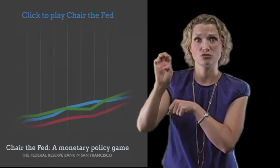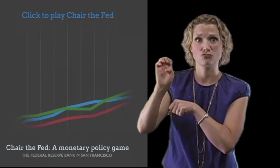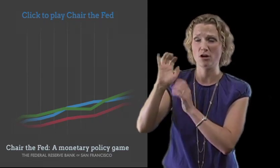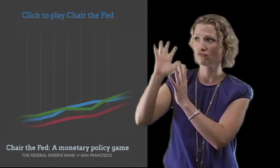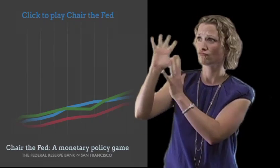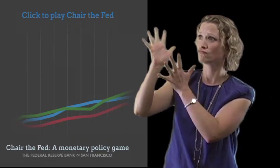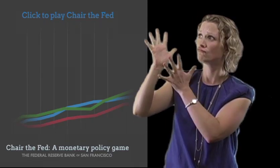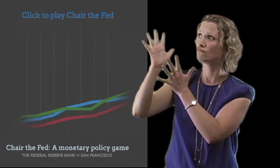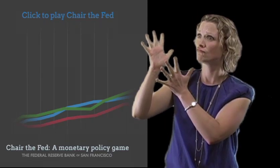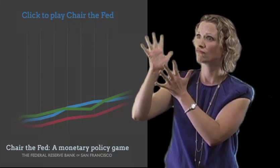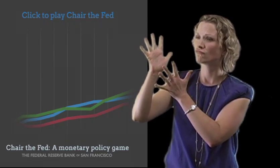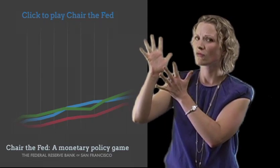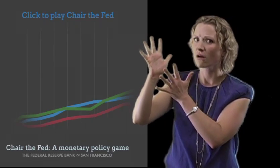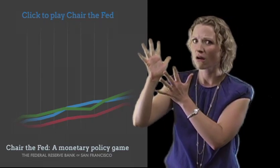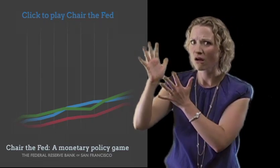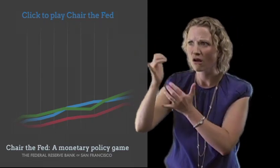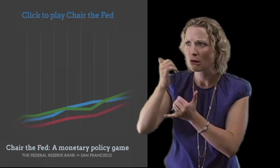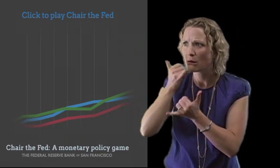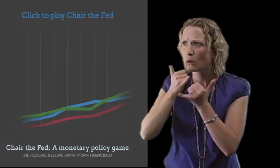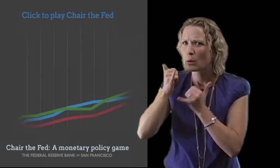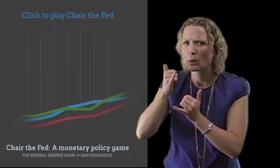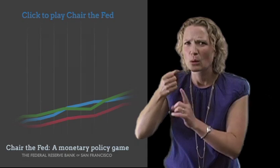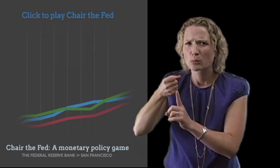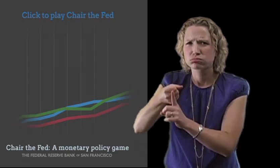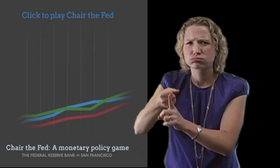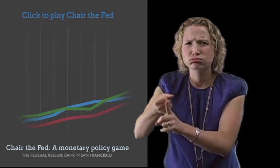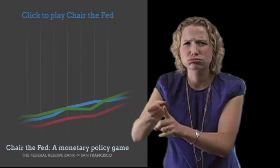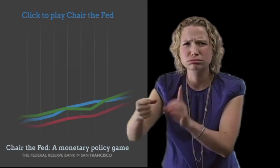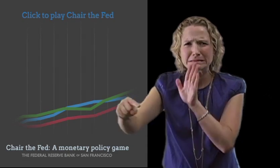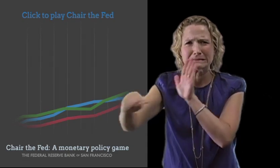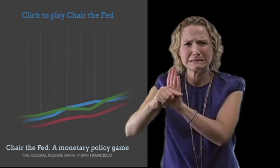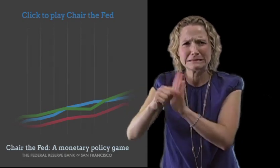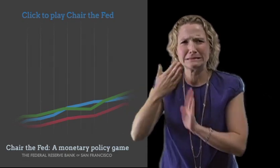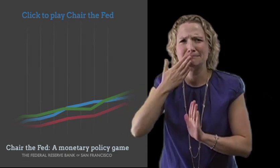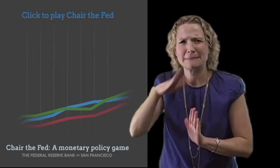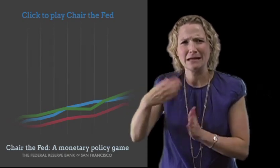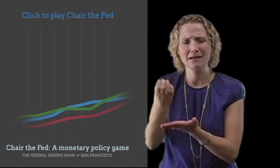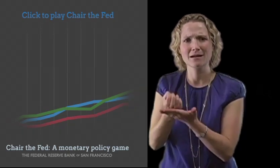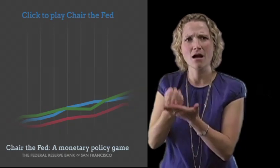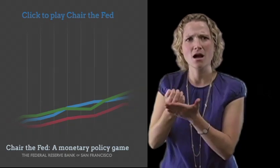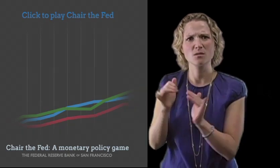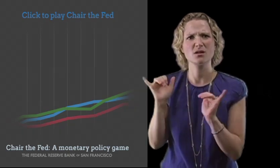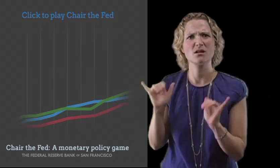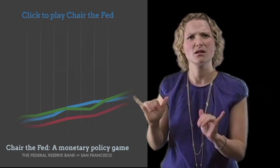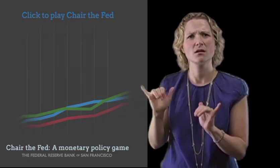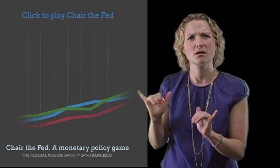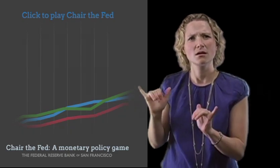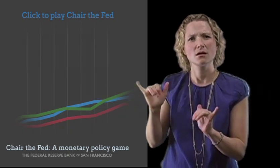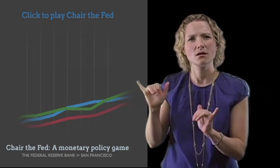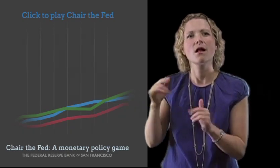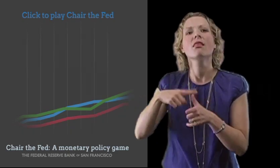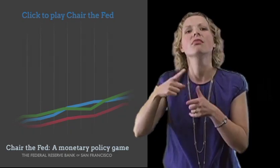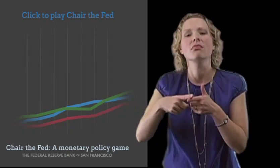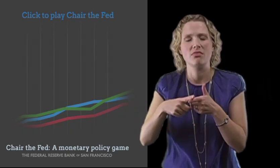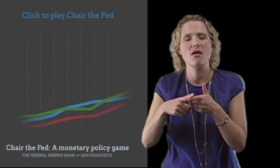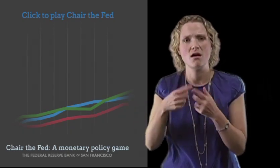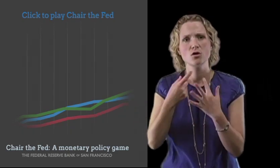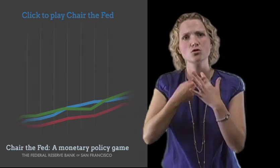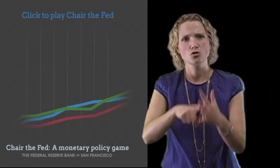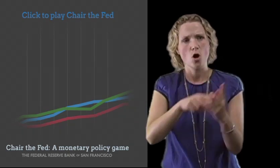changes in the federal funds rate, if we just leave it alone, what happens to our economy? After you discover